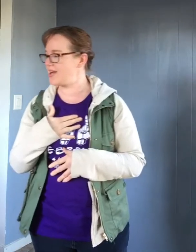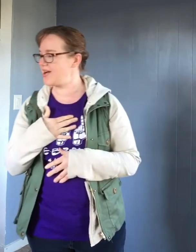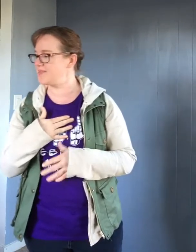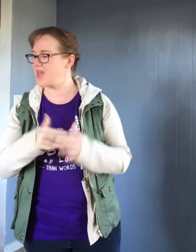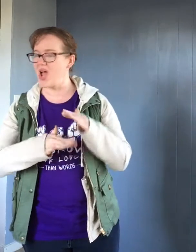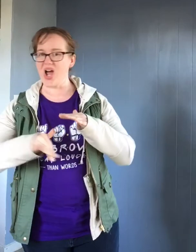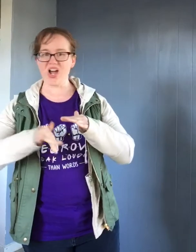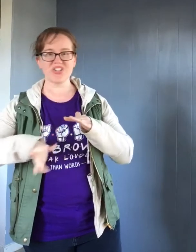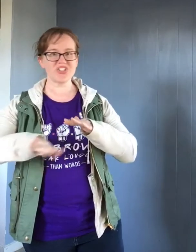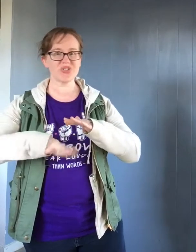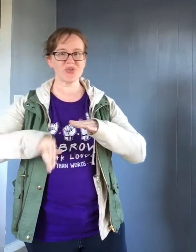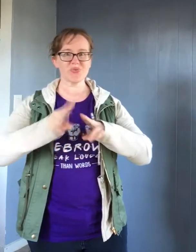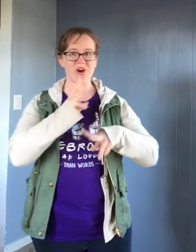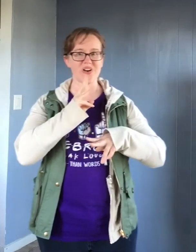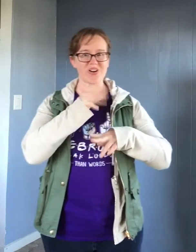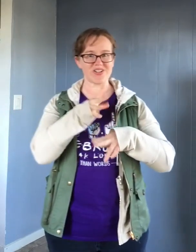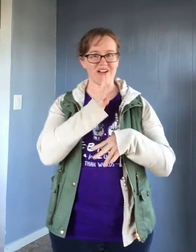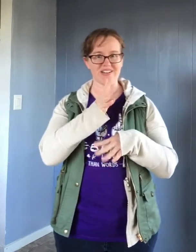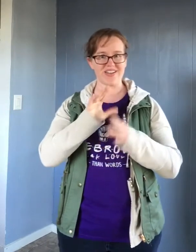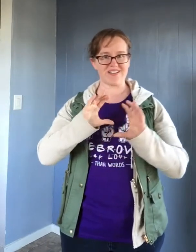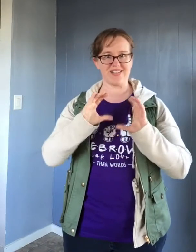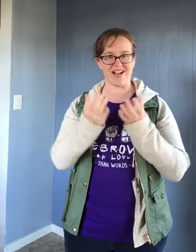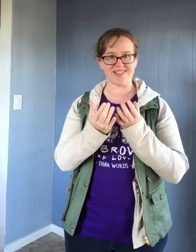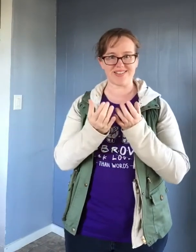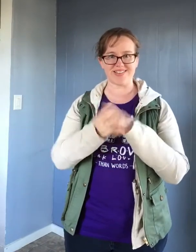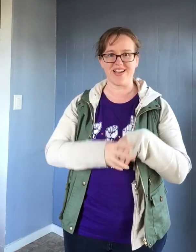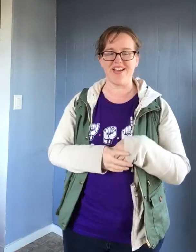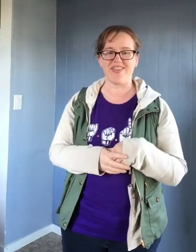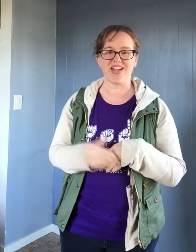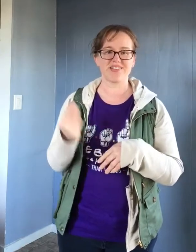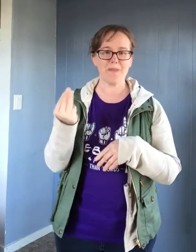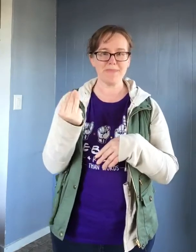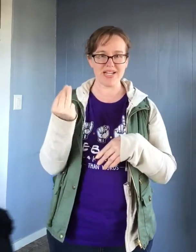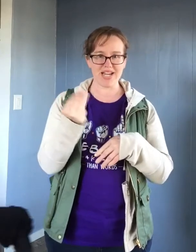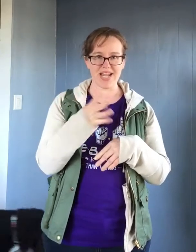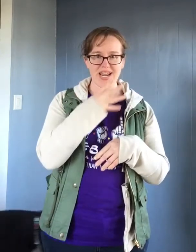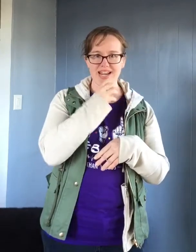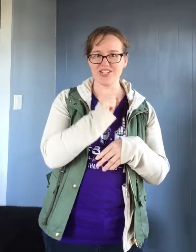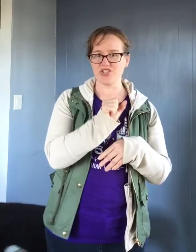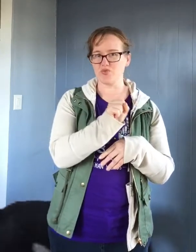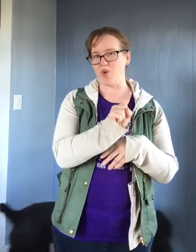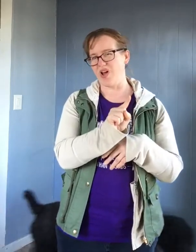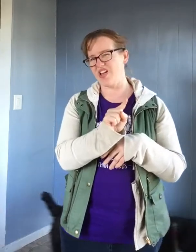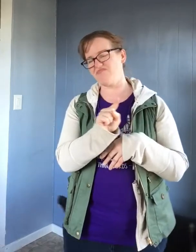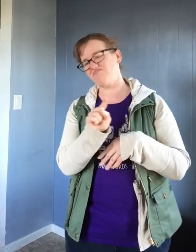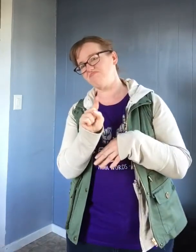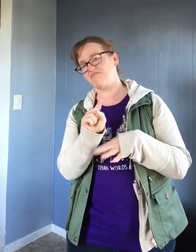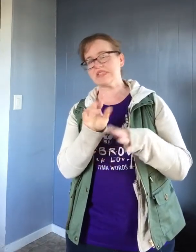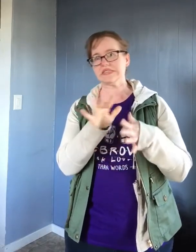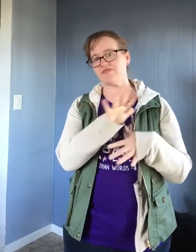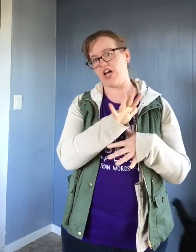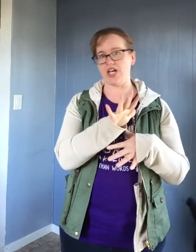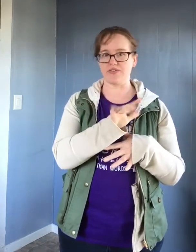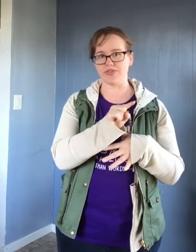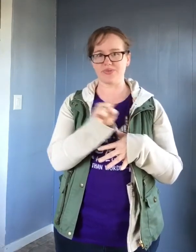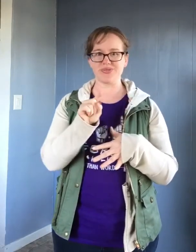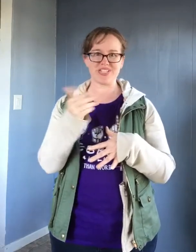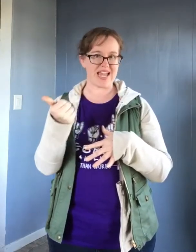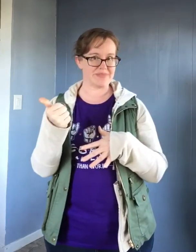underwater talking class that is on Monday, ages 1, 5 through 10.